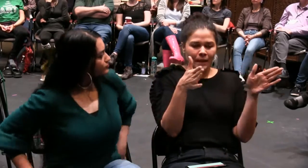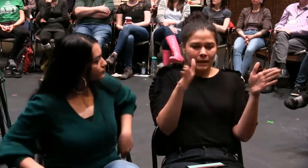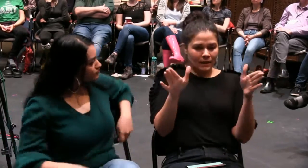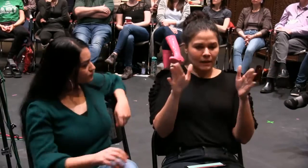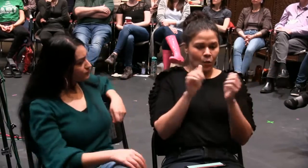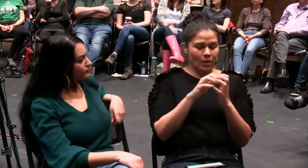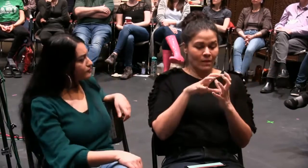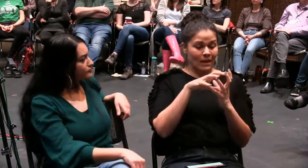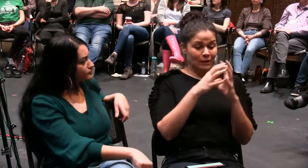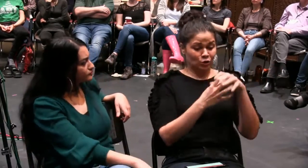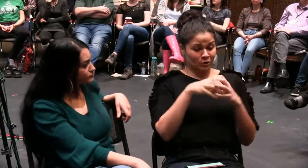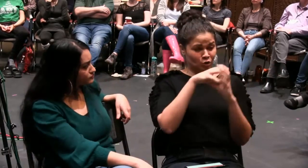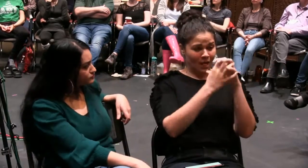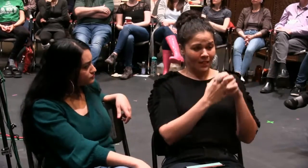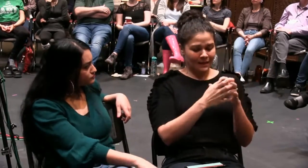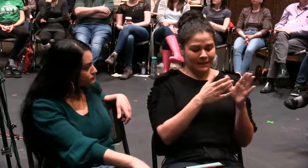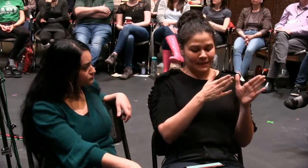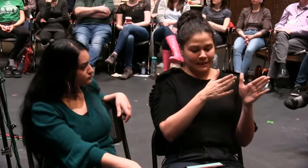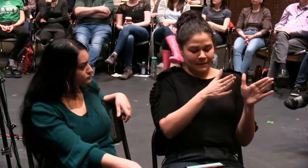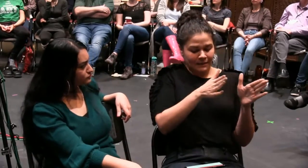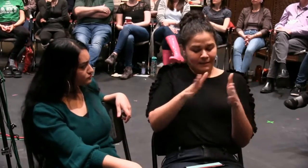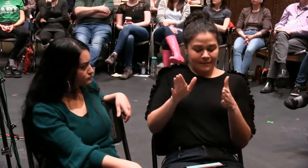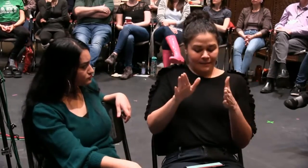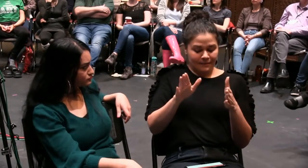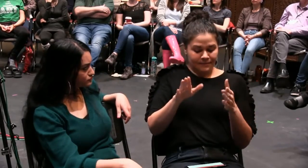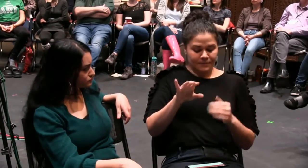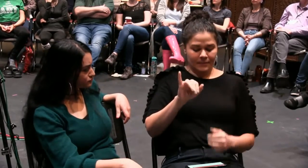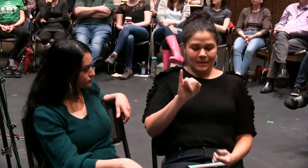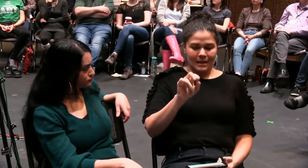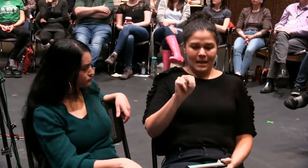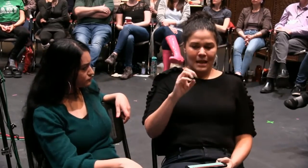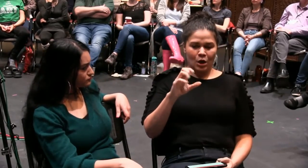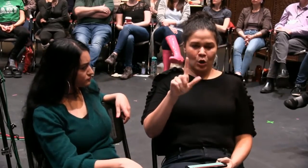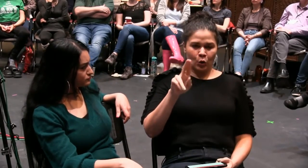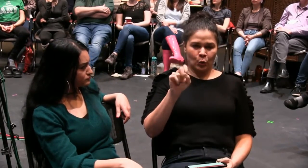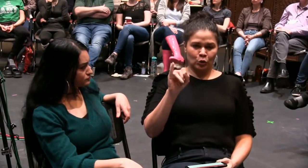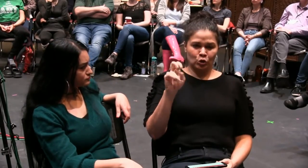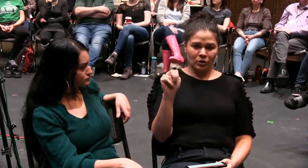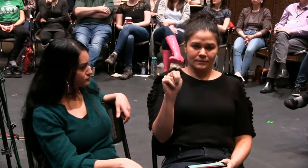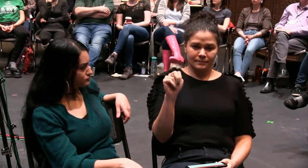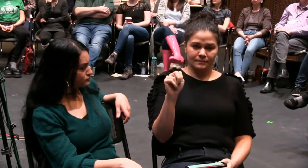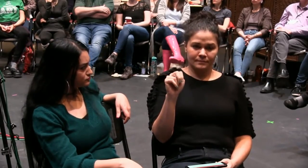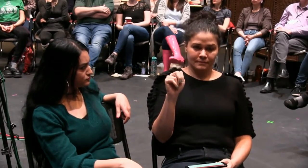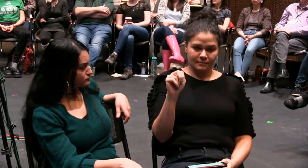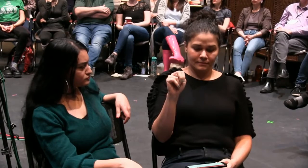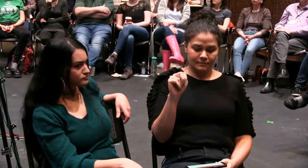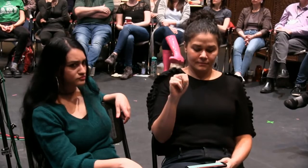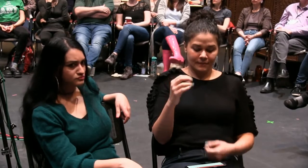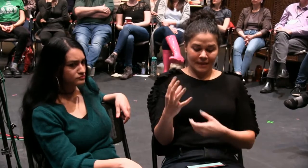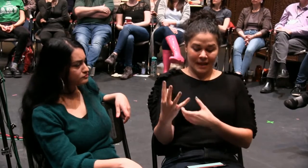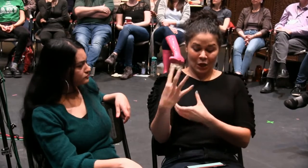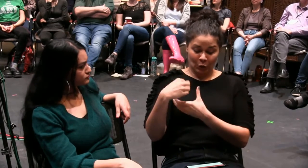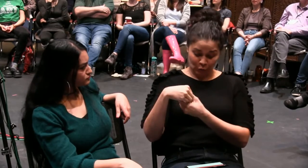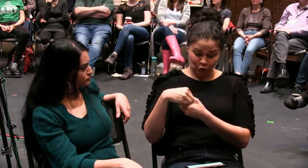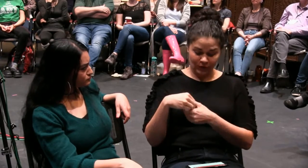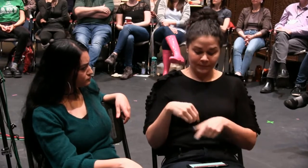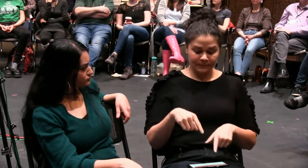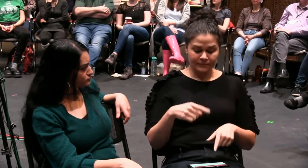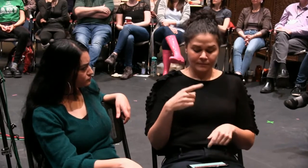better? I want to shift a little bit to talking about intersectionality and the word inclusion.